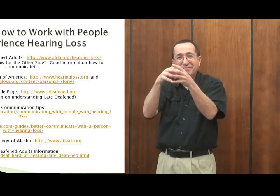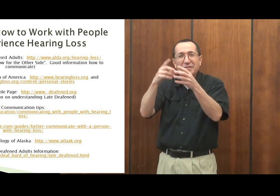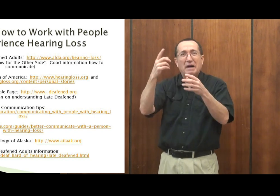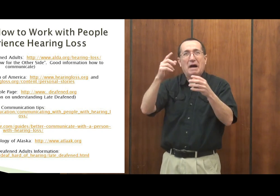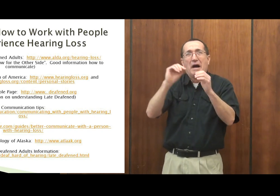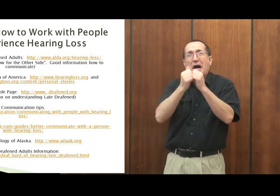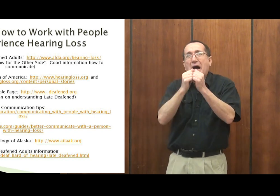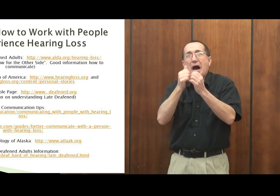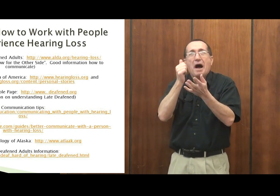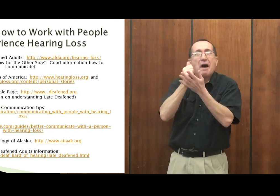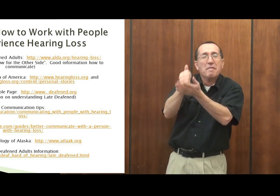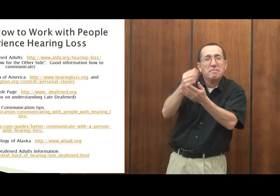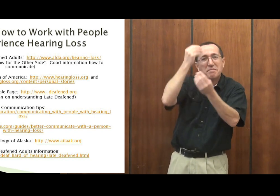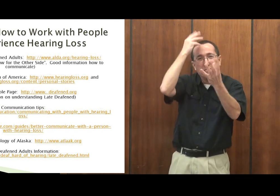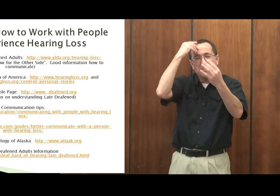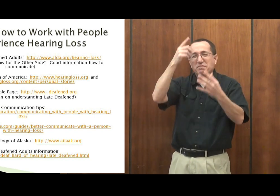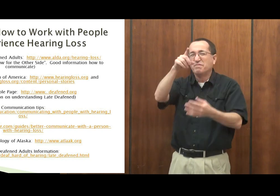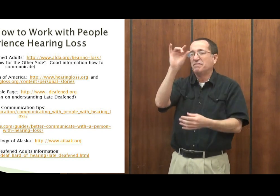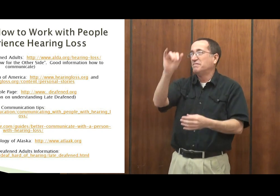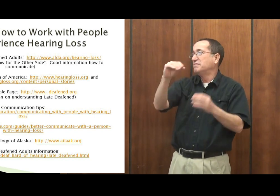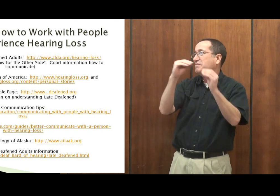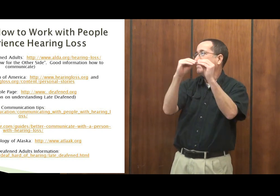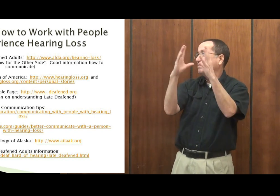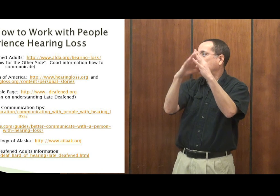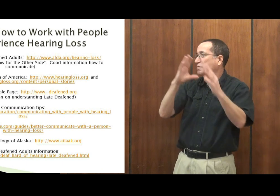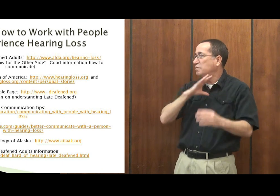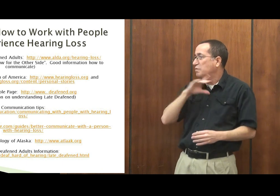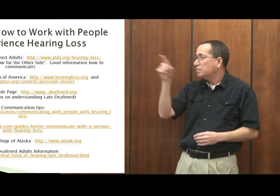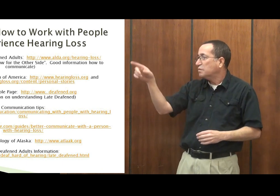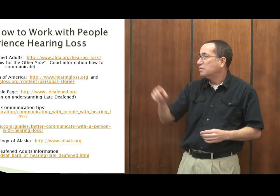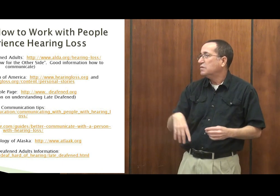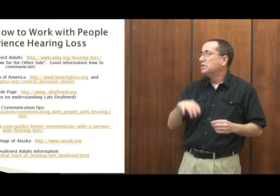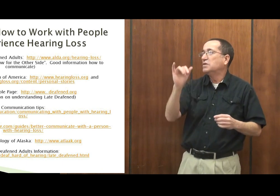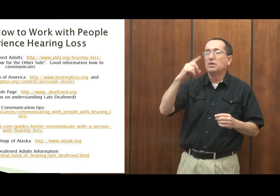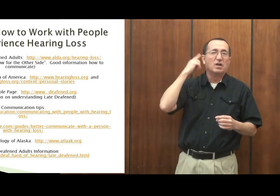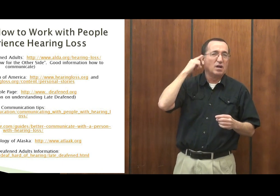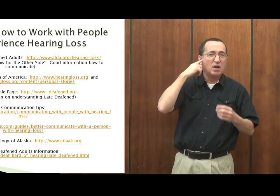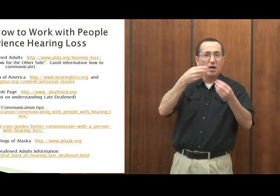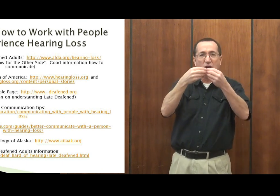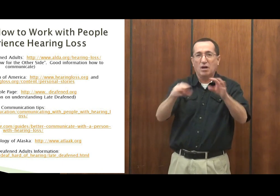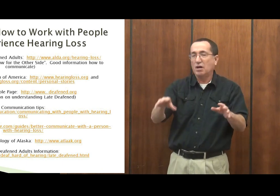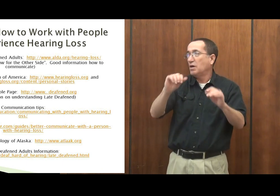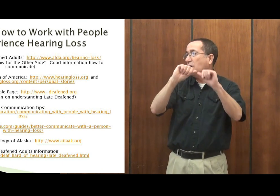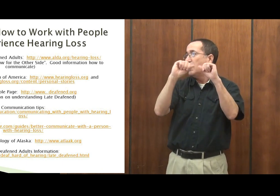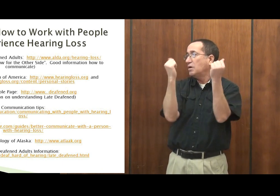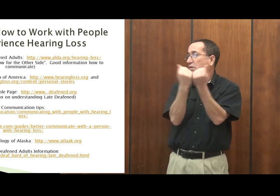So it's a good way to get in touch with people with the same kind of problems you're having.